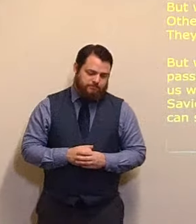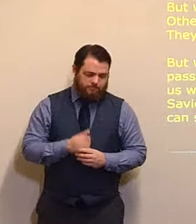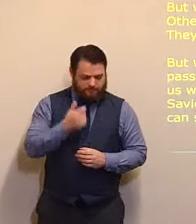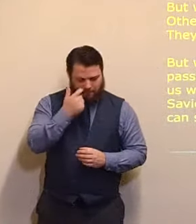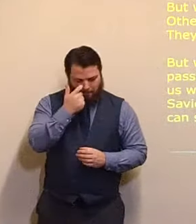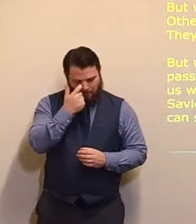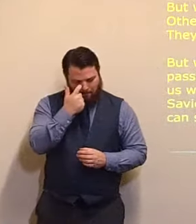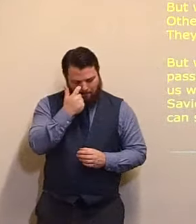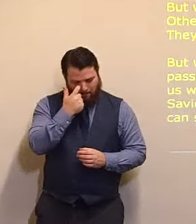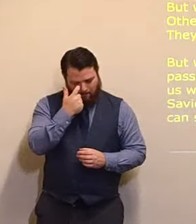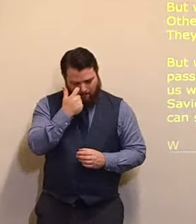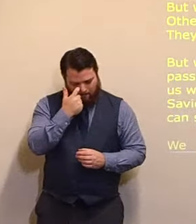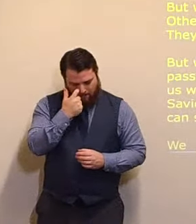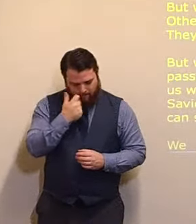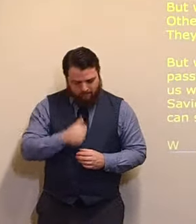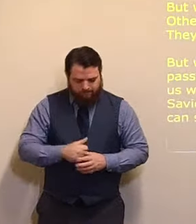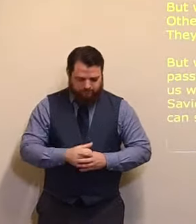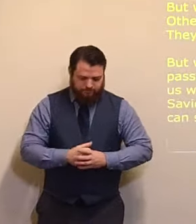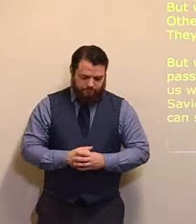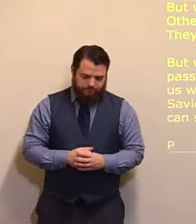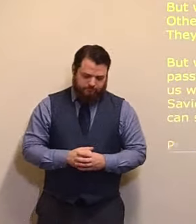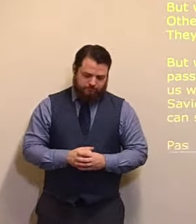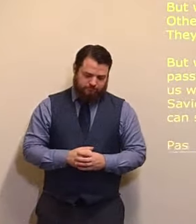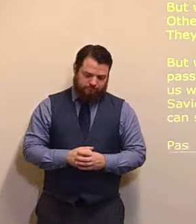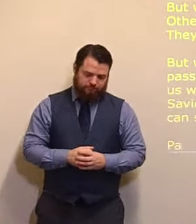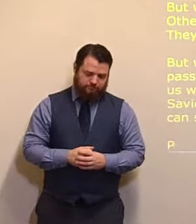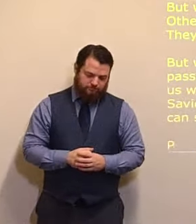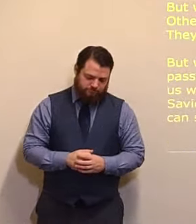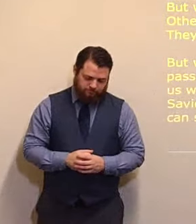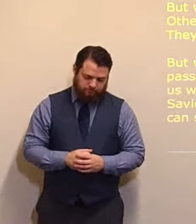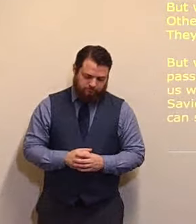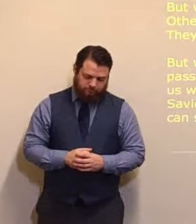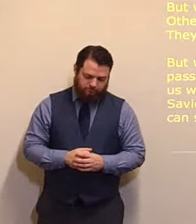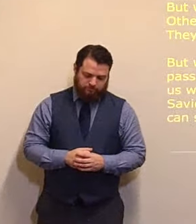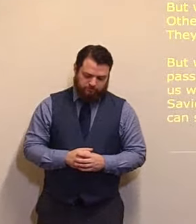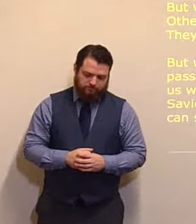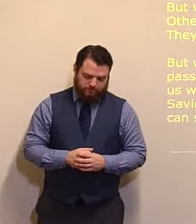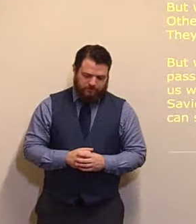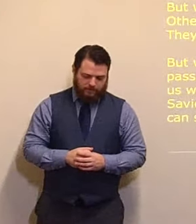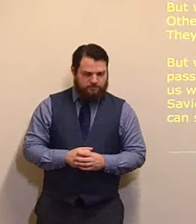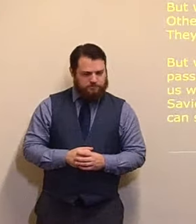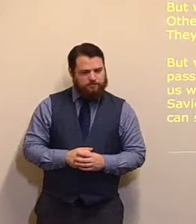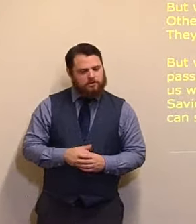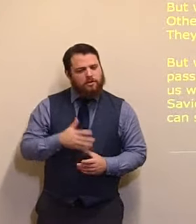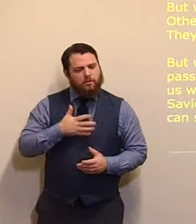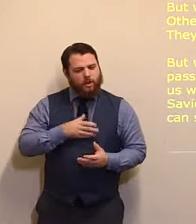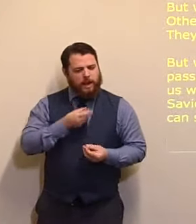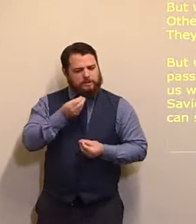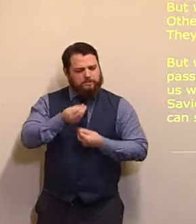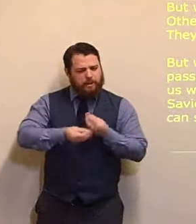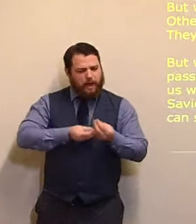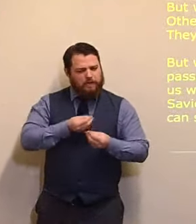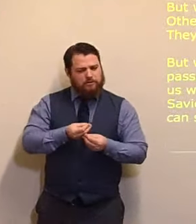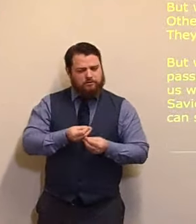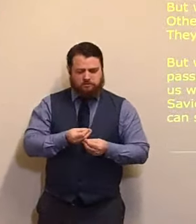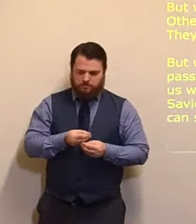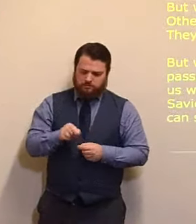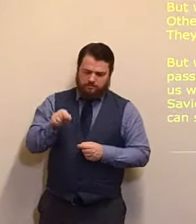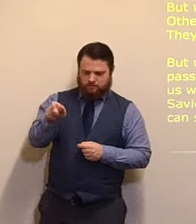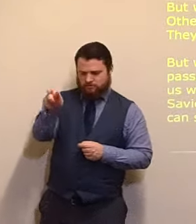discouraged, a good of them, just to show you, this man, is packed, with qualities, and virtues.